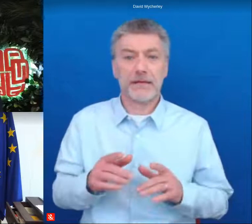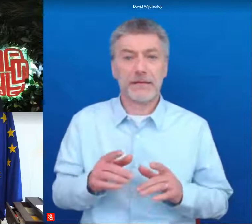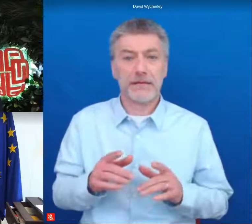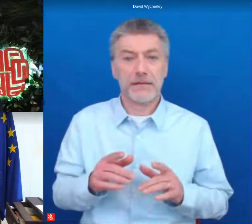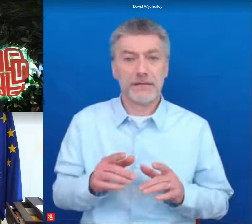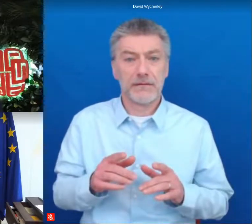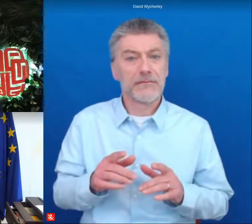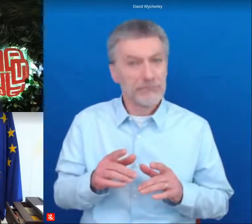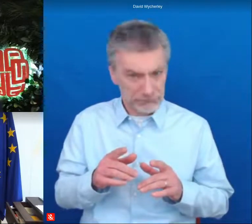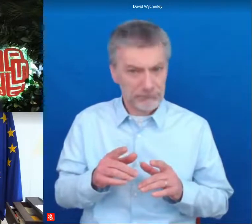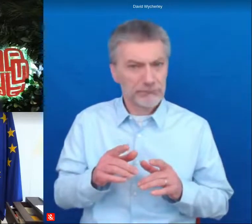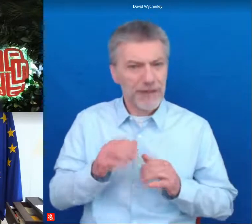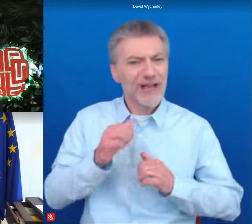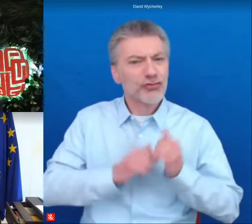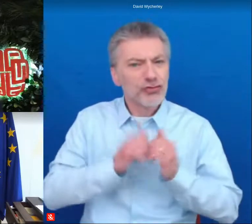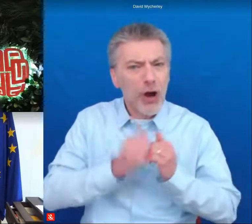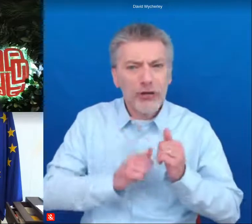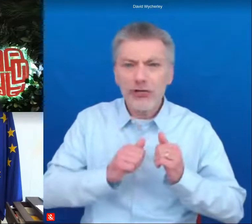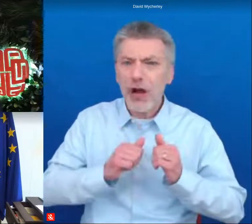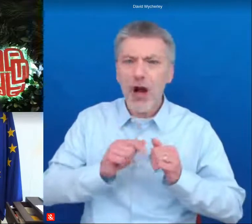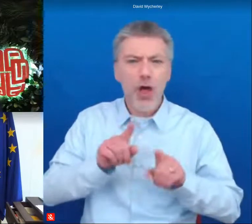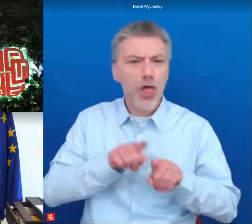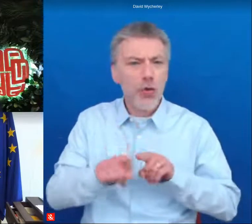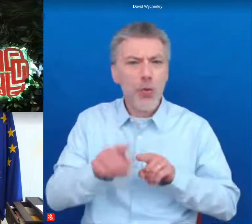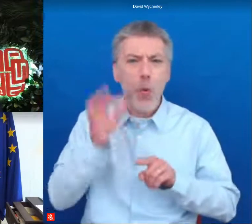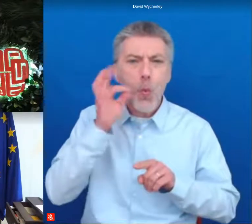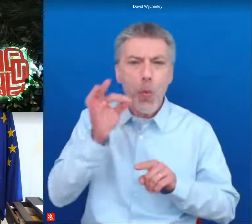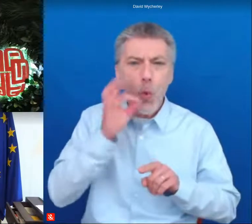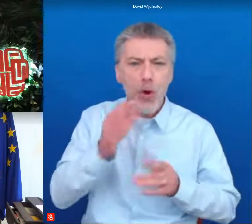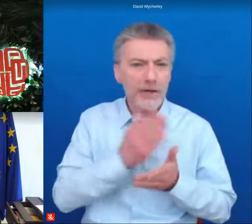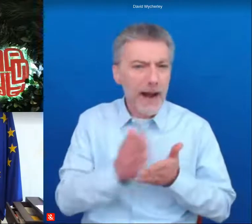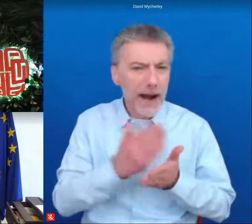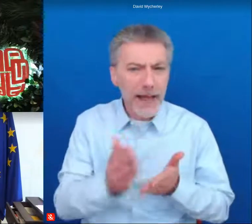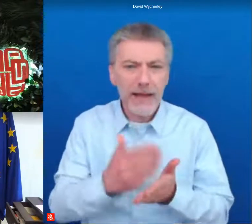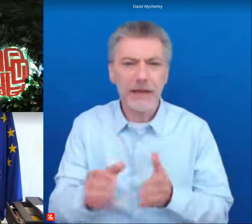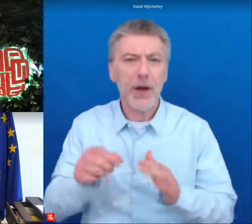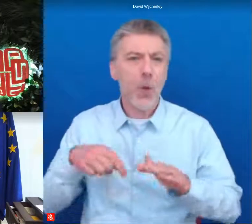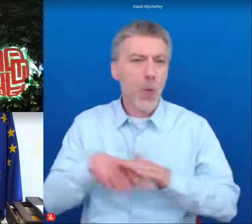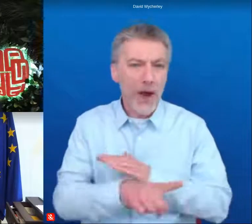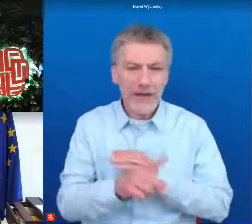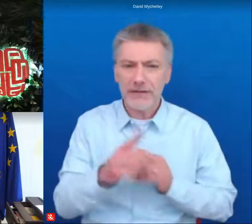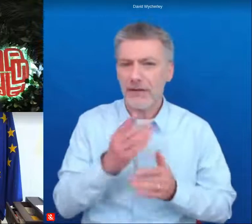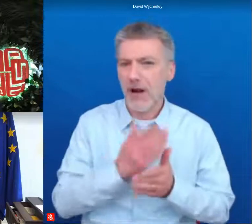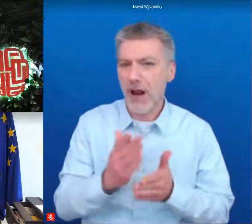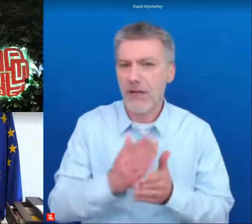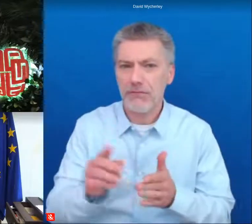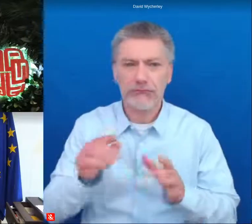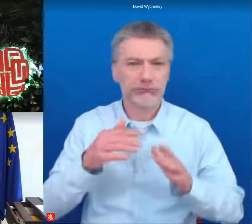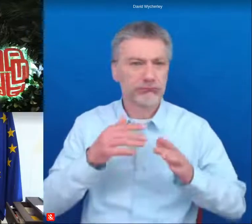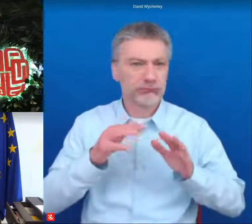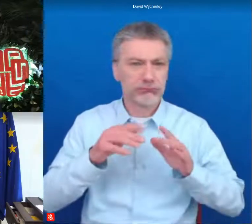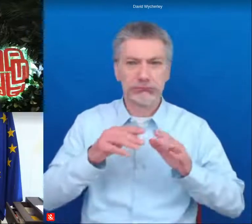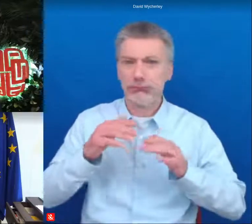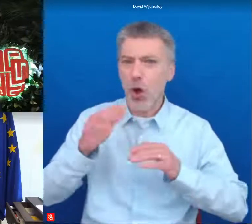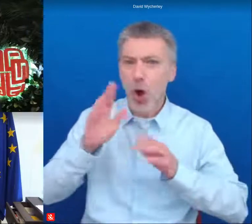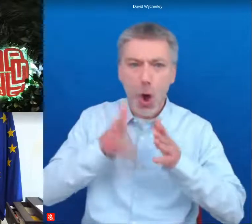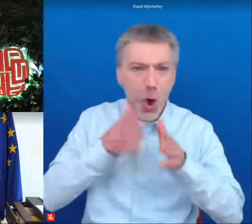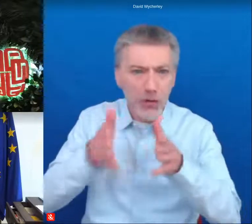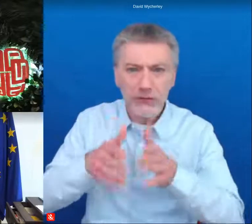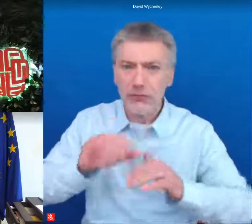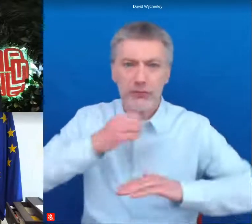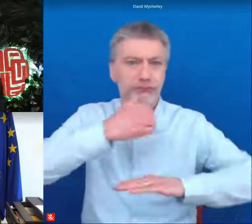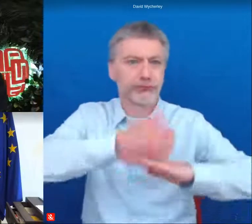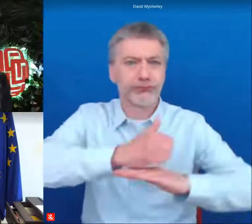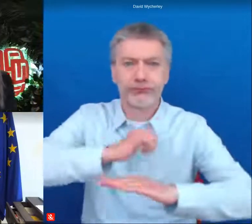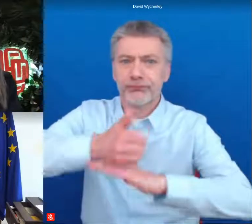infrastructure from water and waste treatment to public transport networks hospitals and schools and we have got to bear in